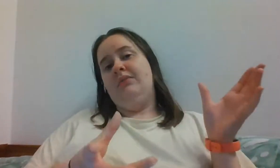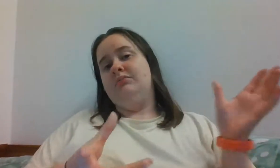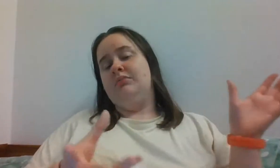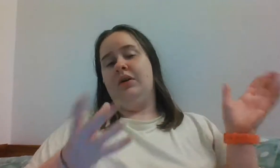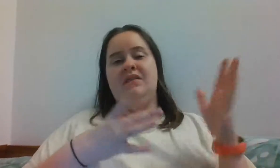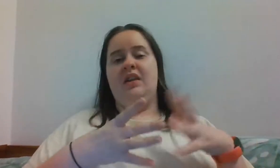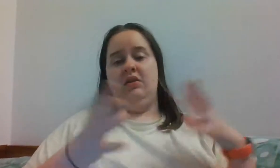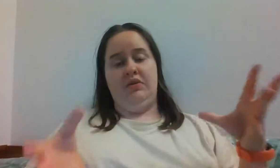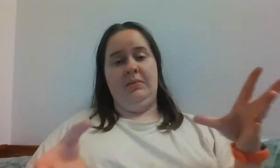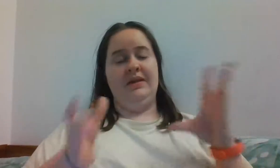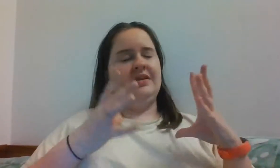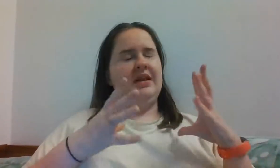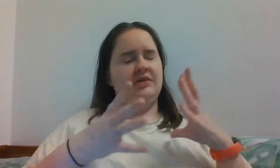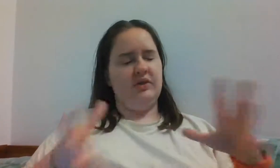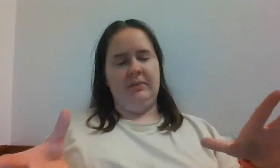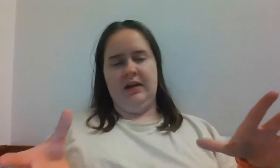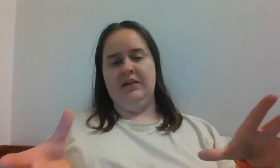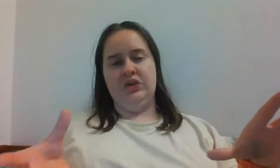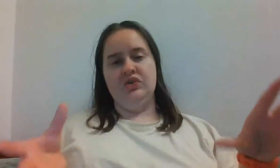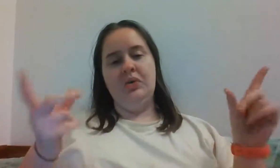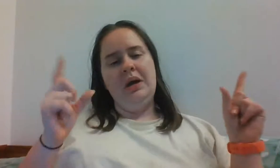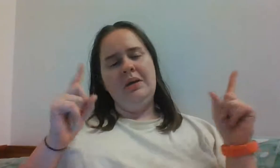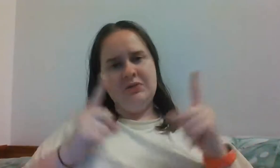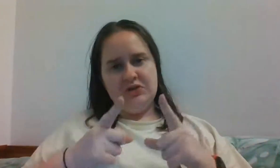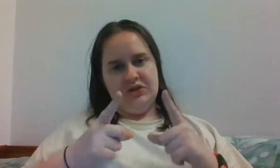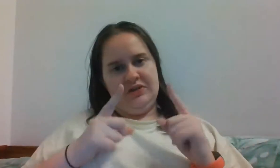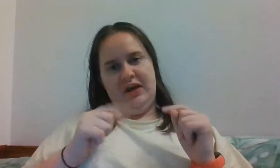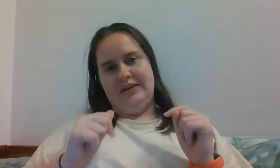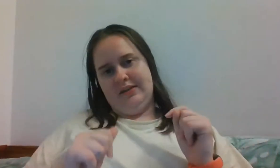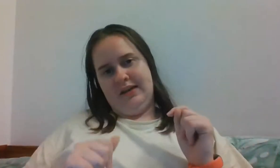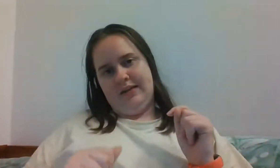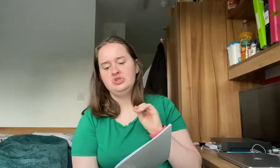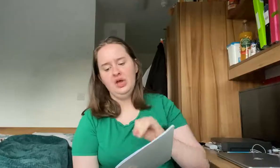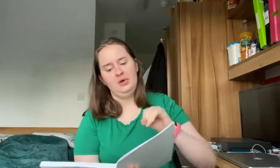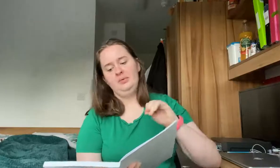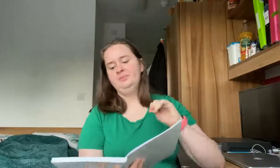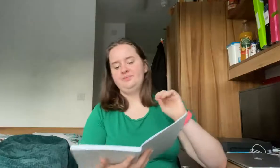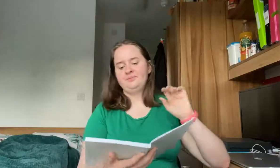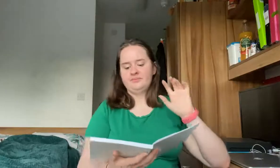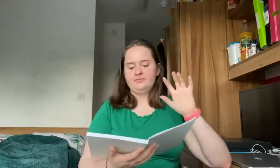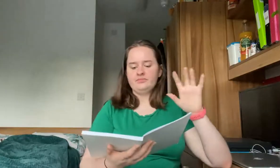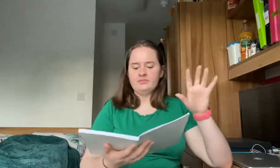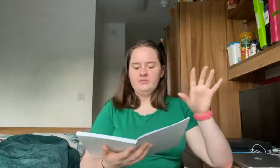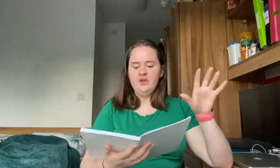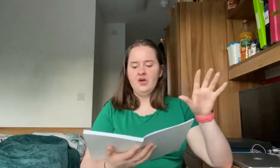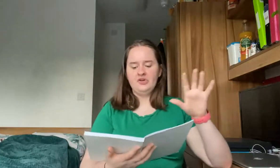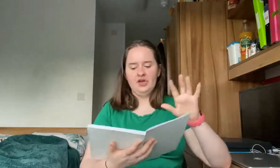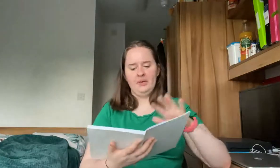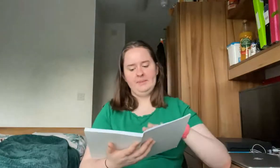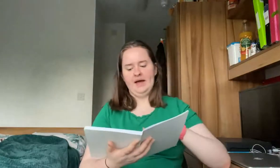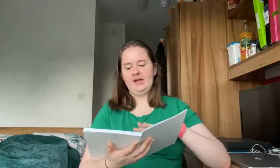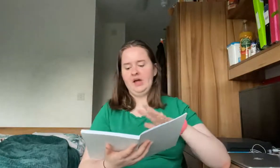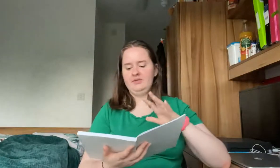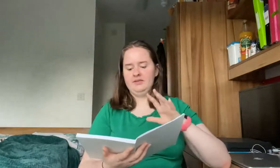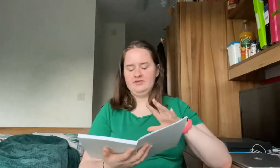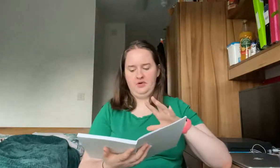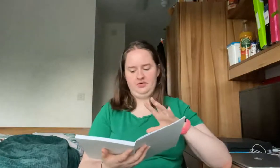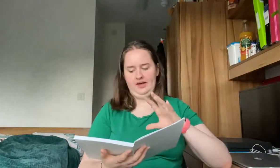obviously the £3 is extremely essential it's just that I did that so going back over this whole thing